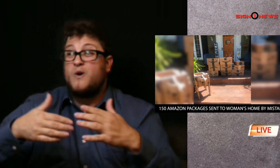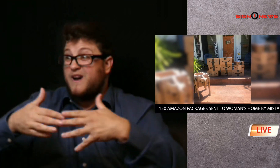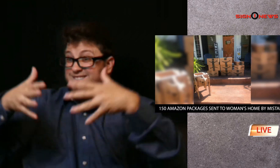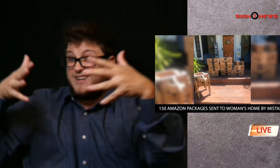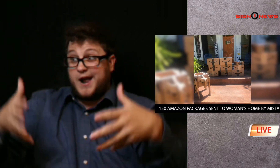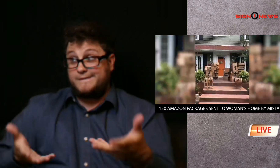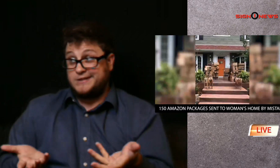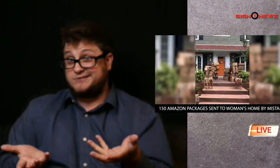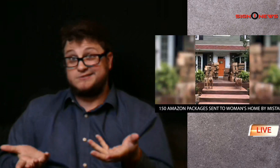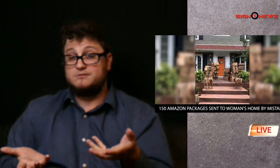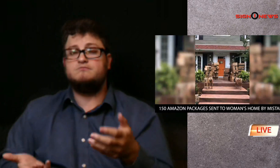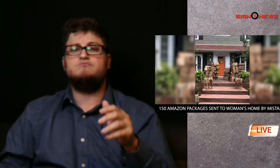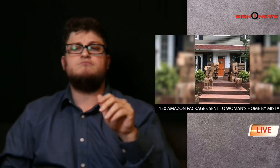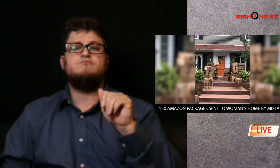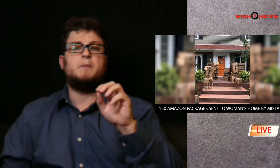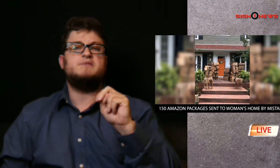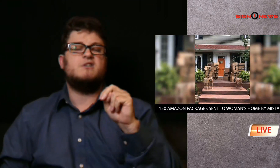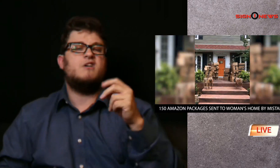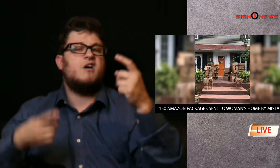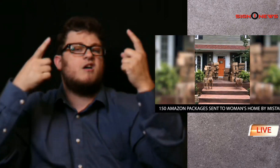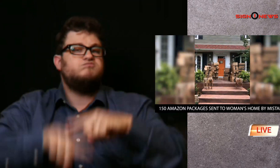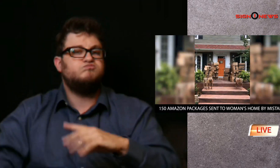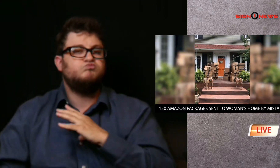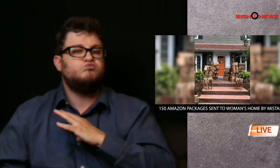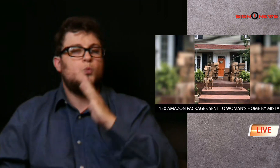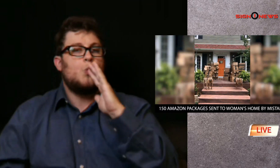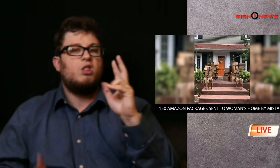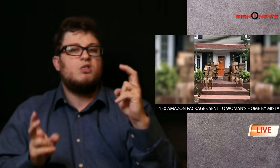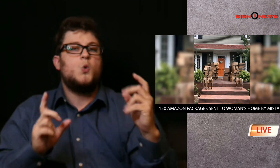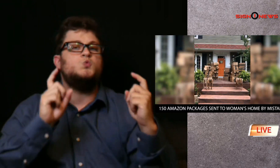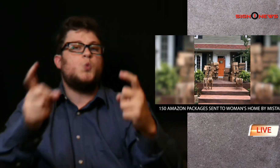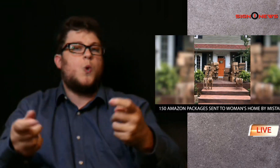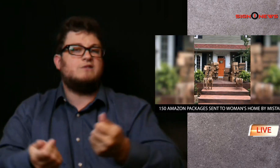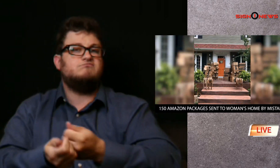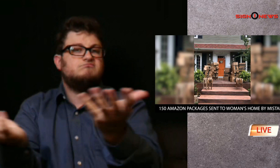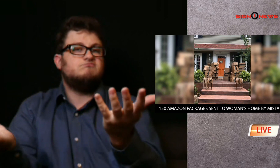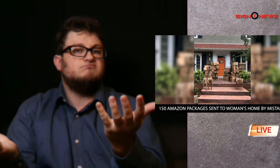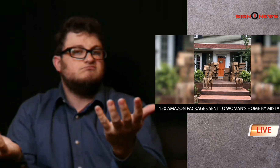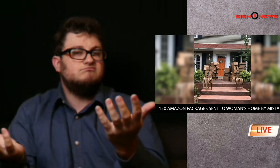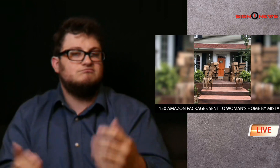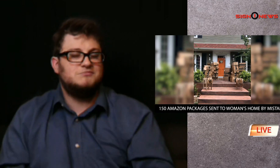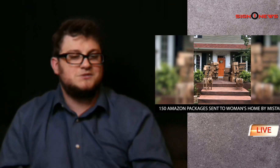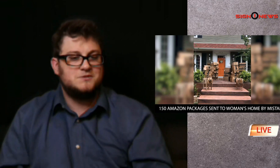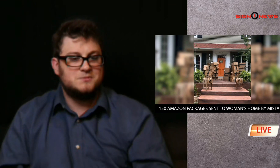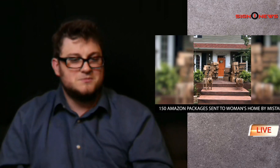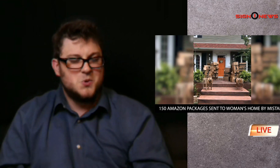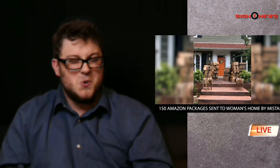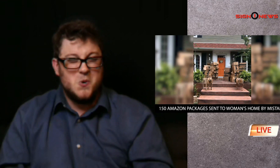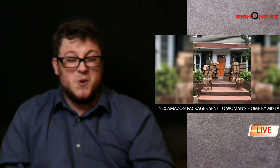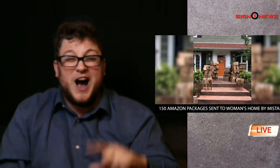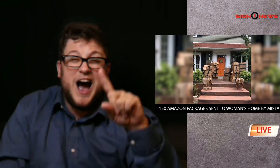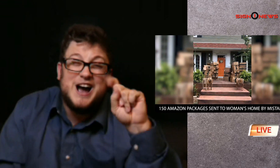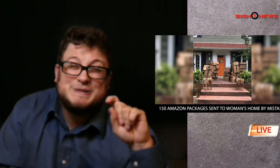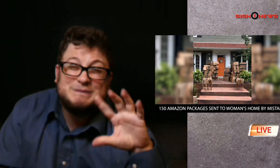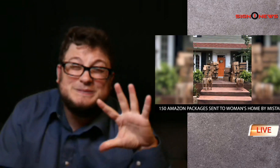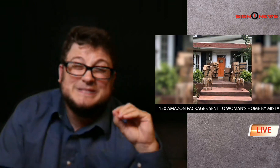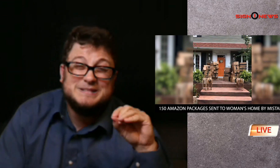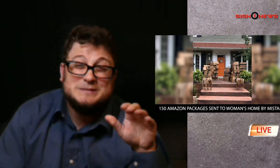as for the supplies canaan didn't use amazon has agreed to donate them a hundred and